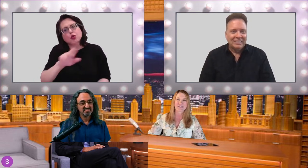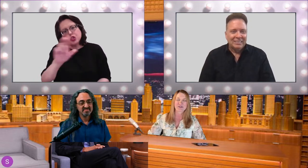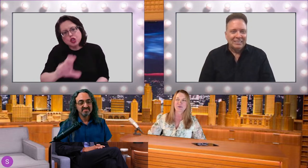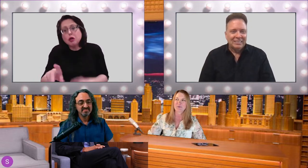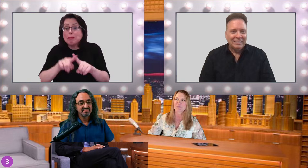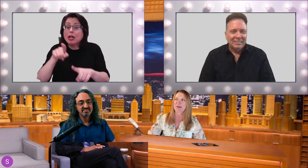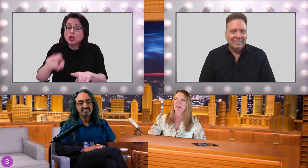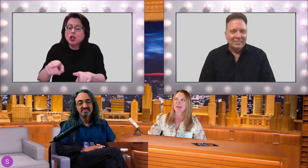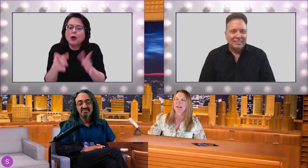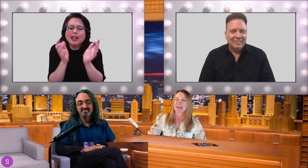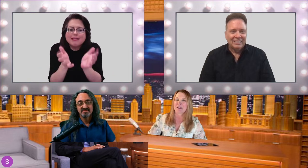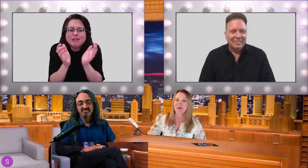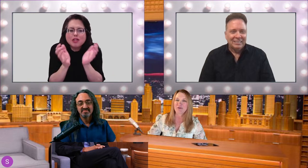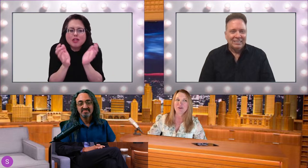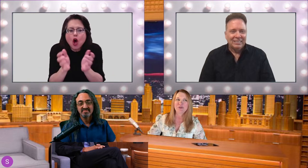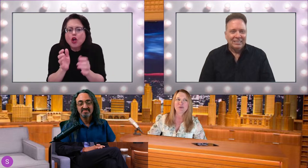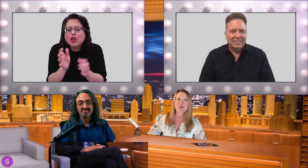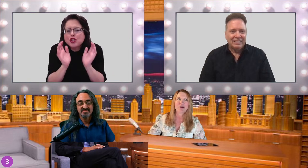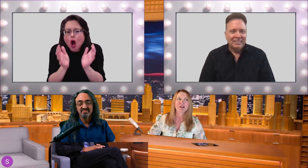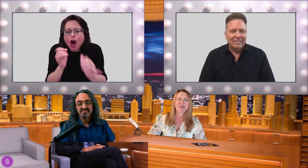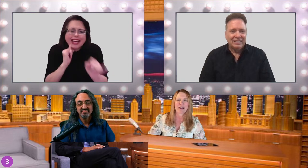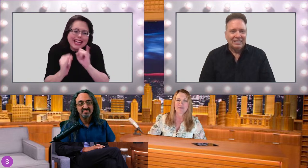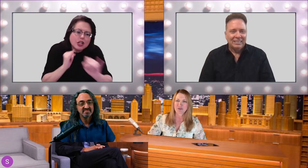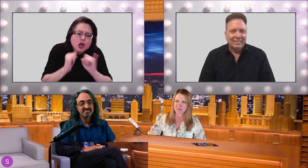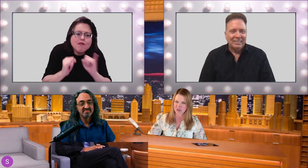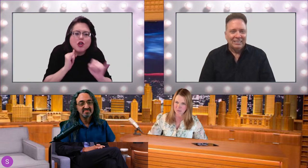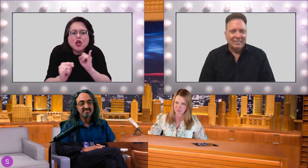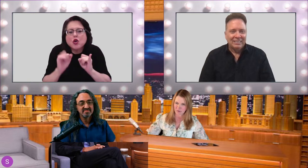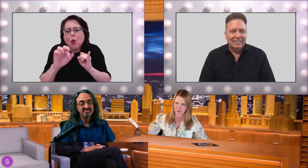Zoom interview live stream show before?